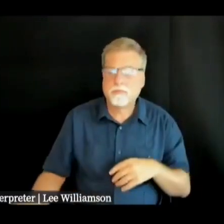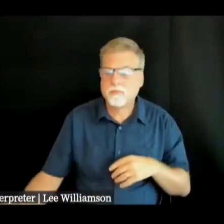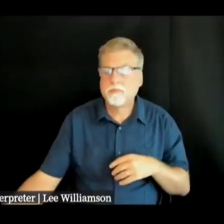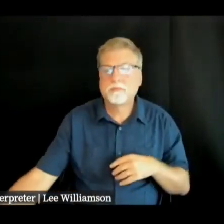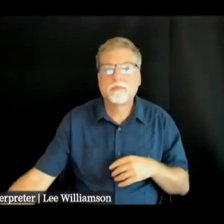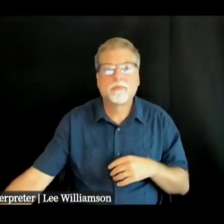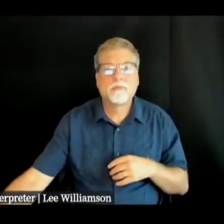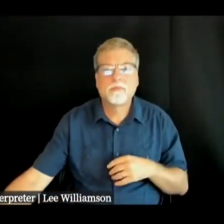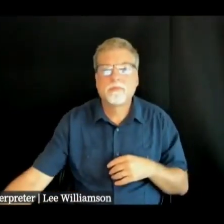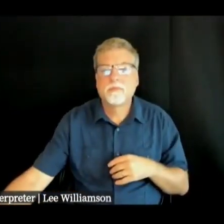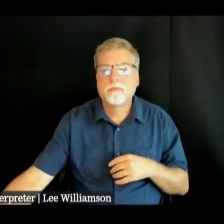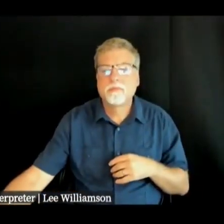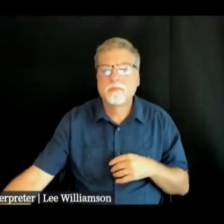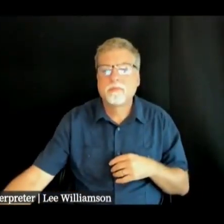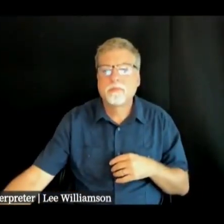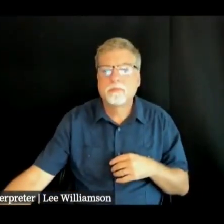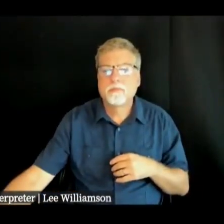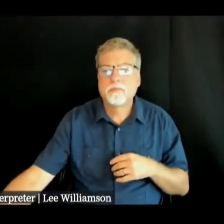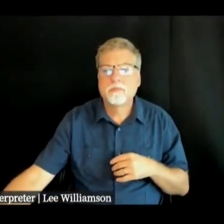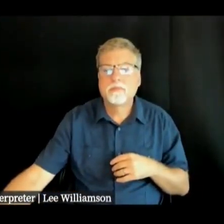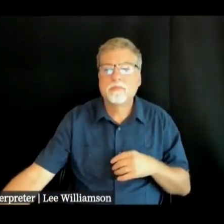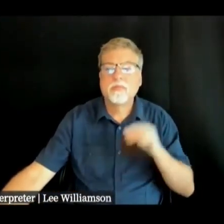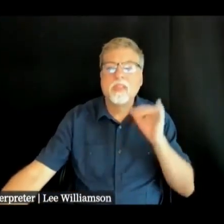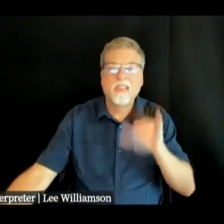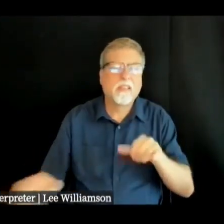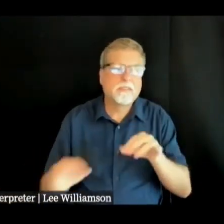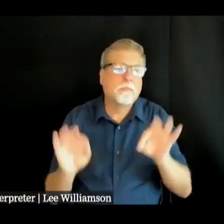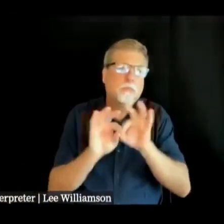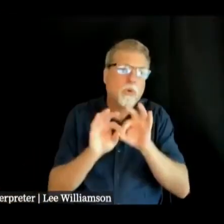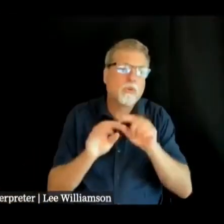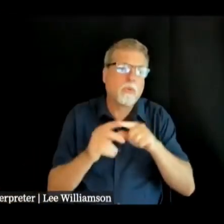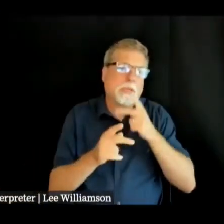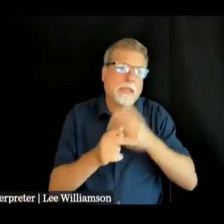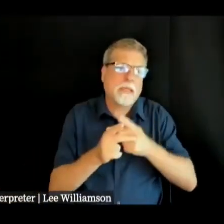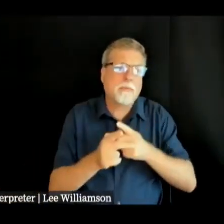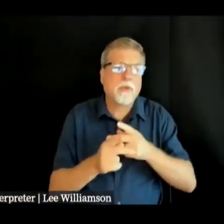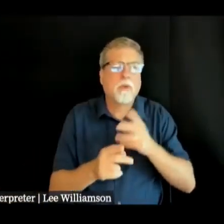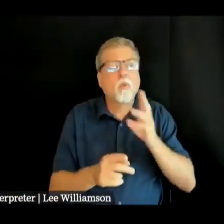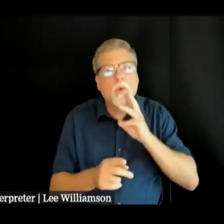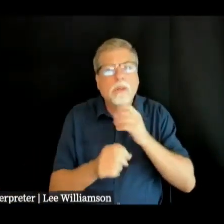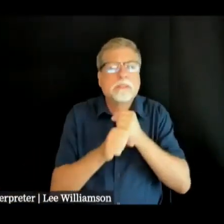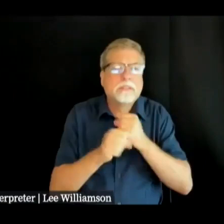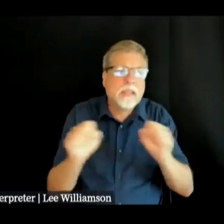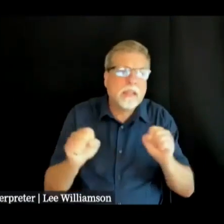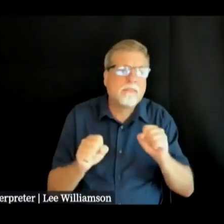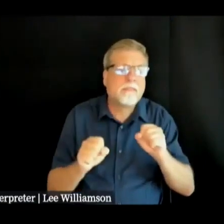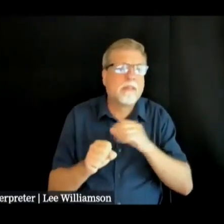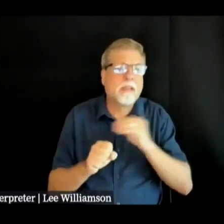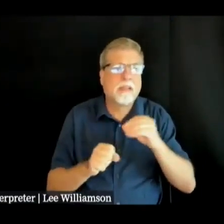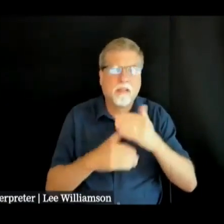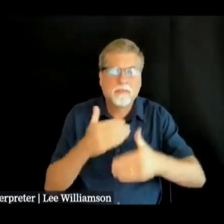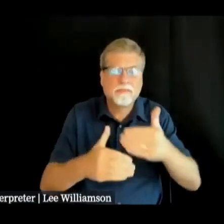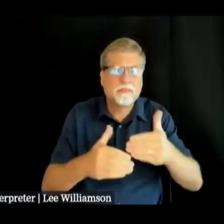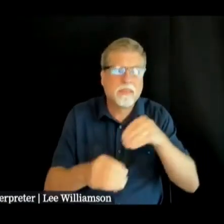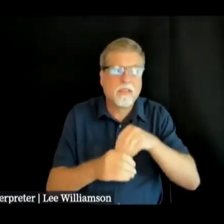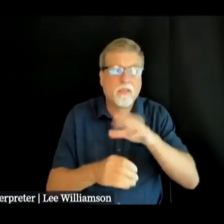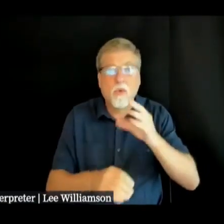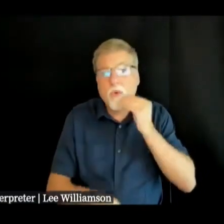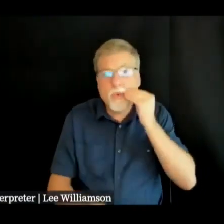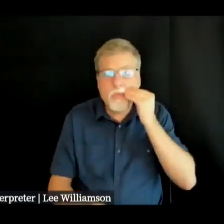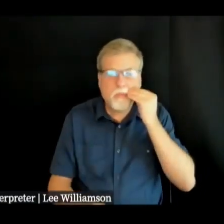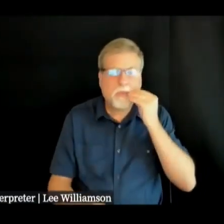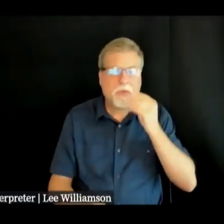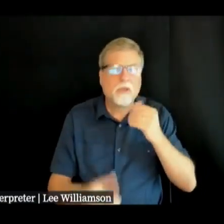as that water comes in so that you can help maintain the safety of the water and the water infrastructure within your home as this